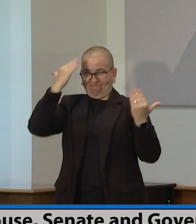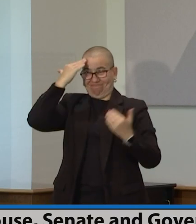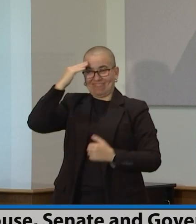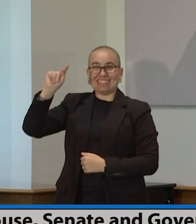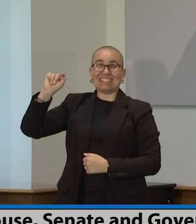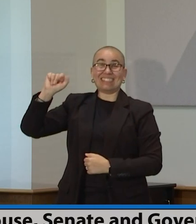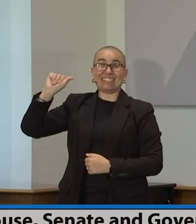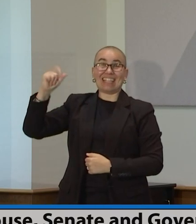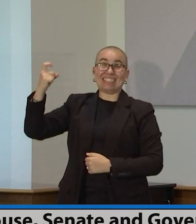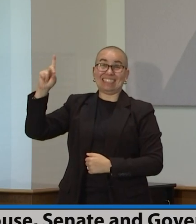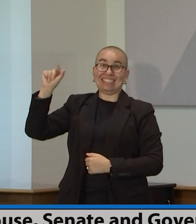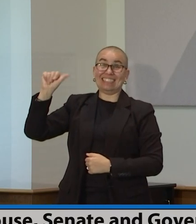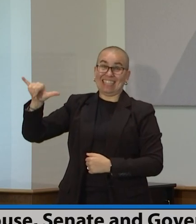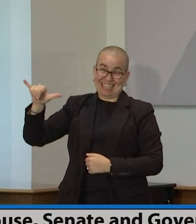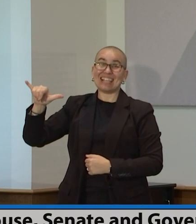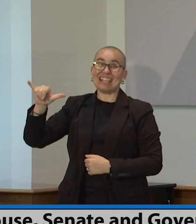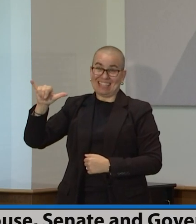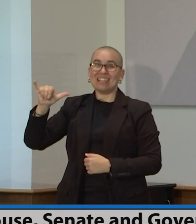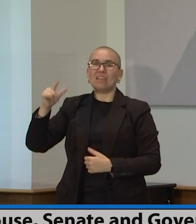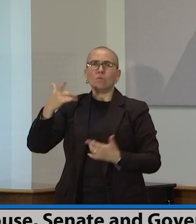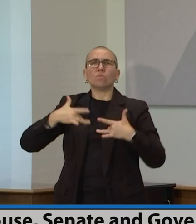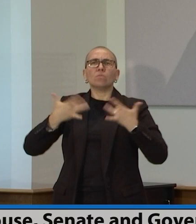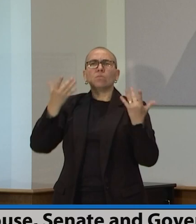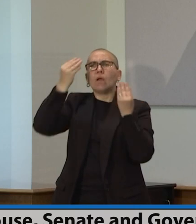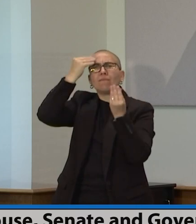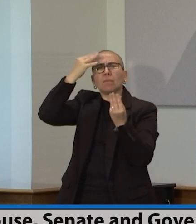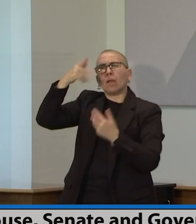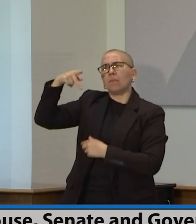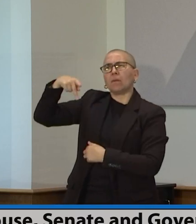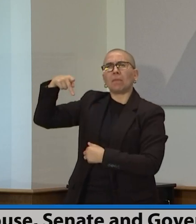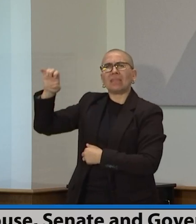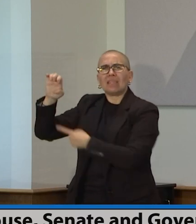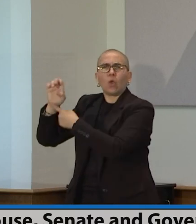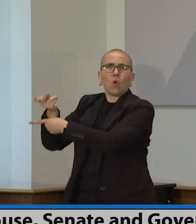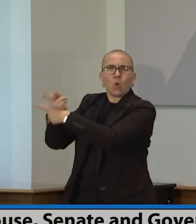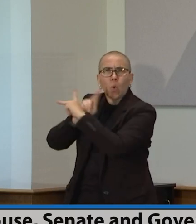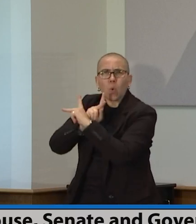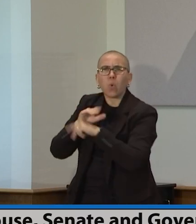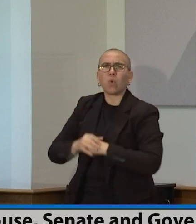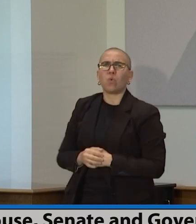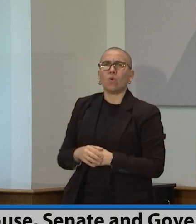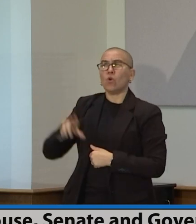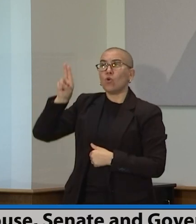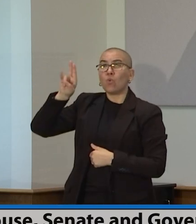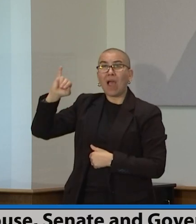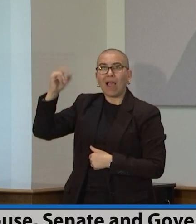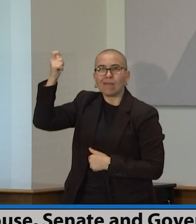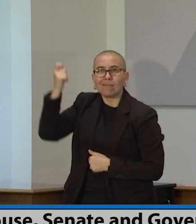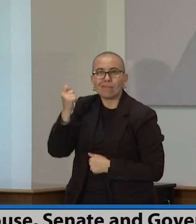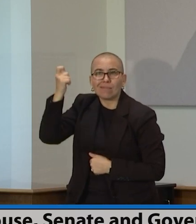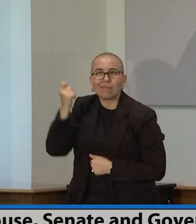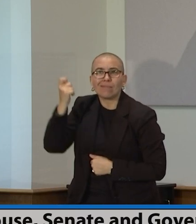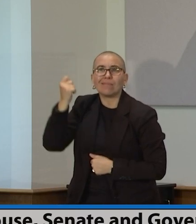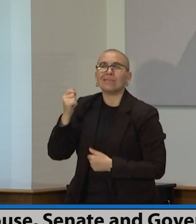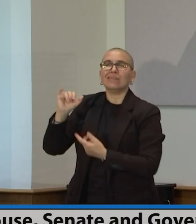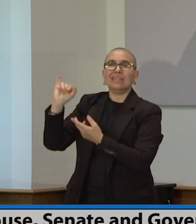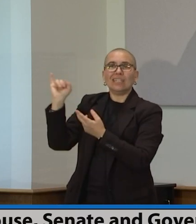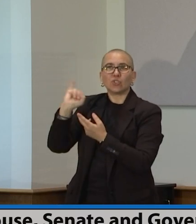and the full conformity around the UI insurance, gives Minnesotans the certainty of their need. And as of tomorrow,